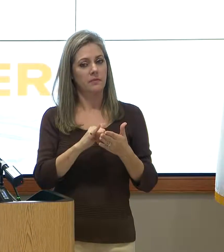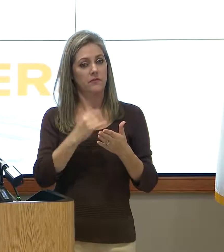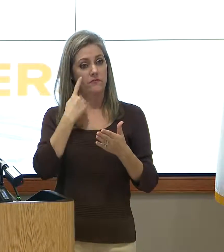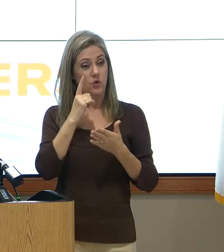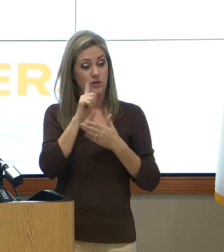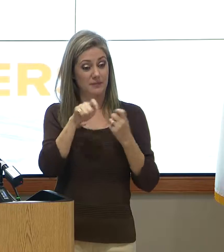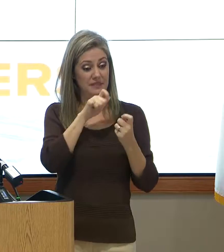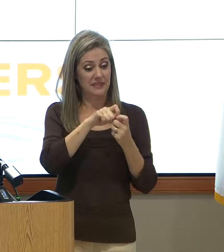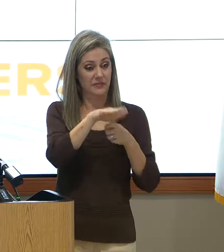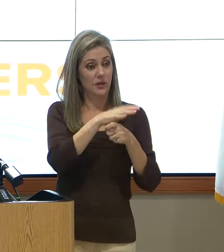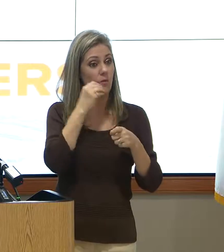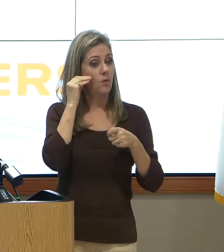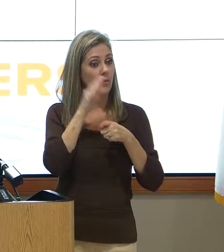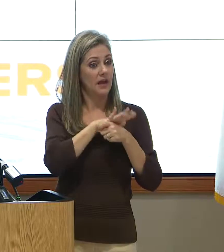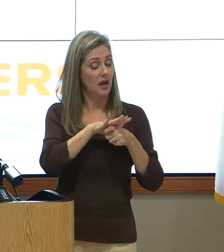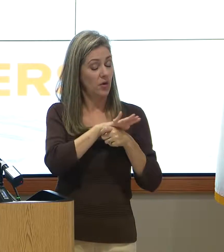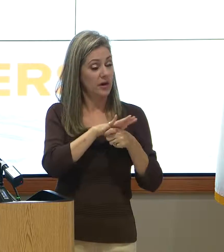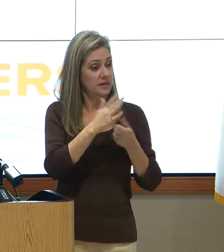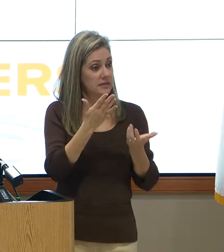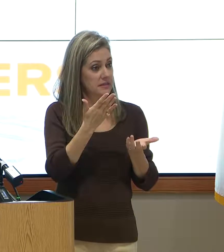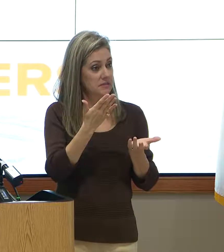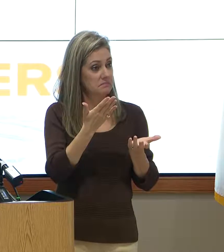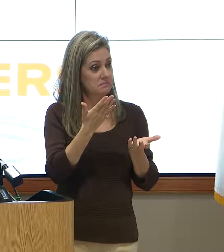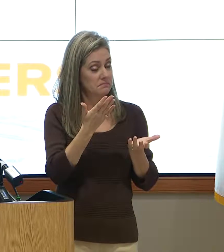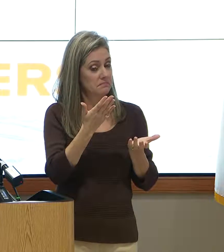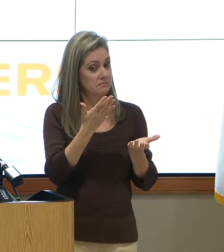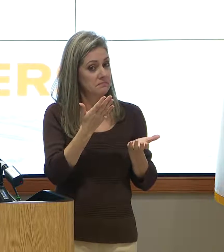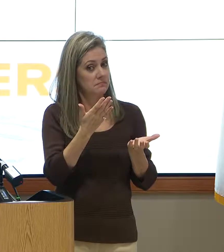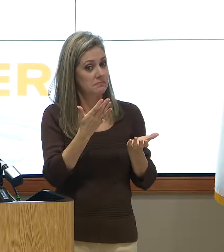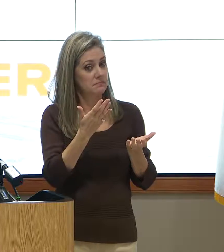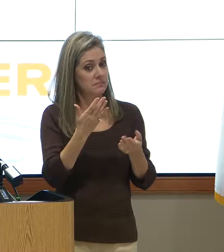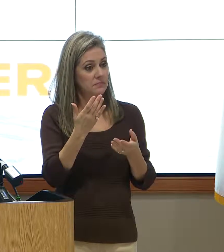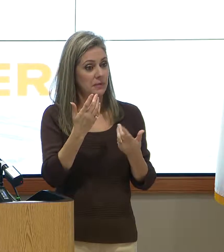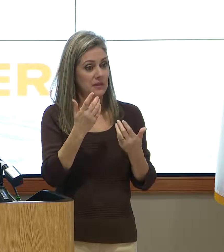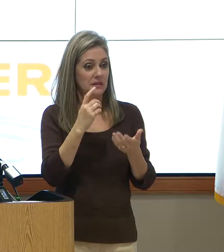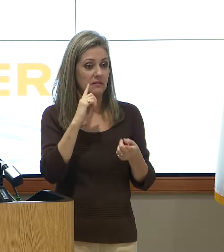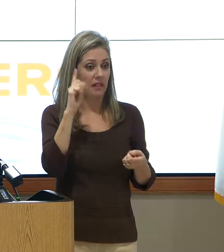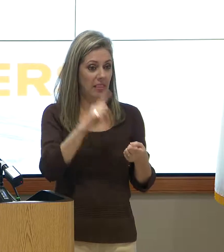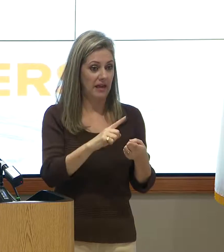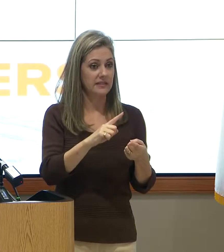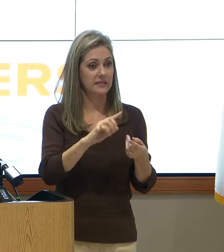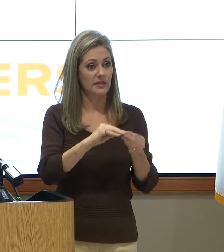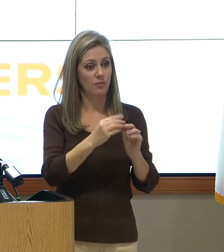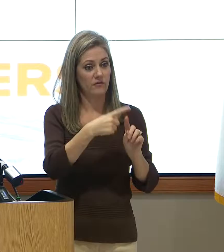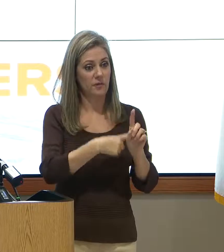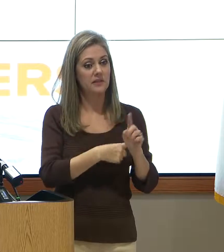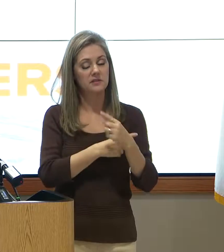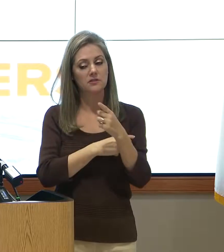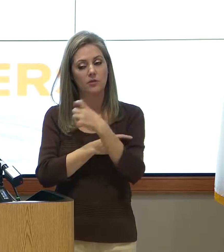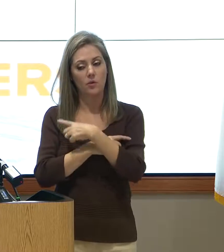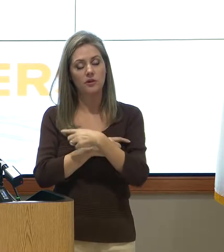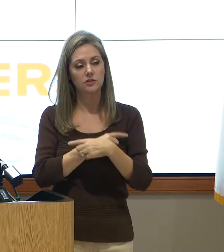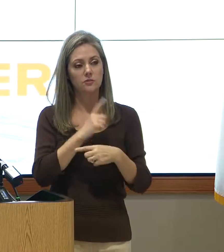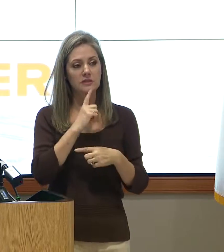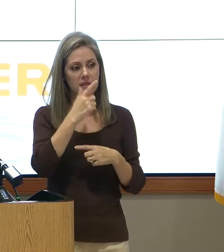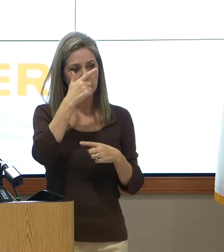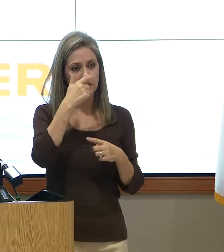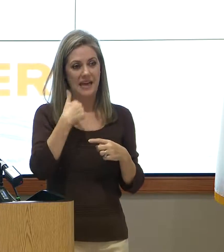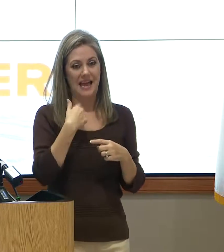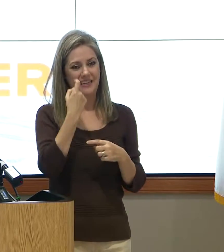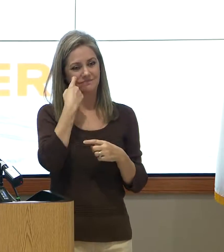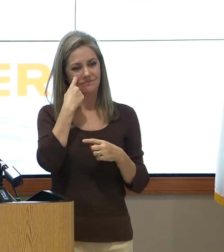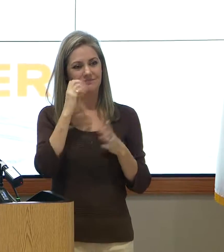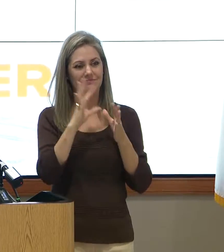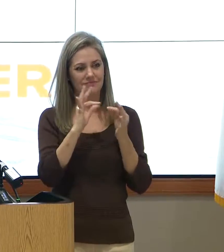it could be reduced in how many months? Is that an option? Sure. The question was, you know, given the timeline that I previously